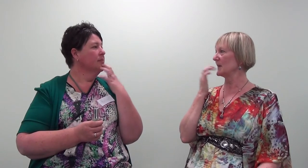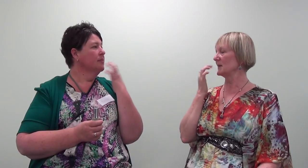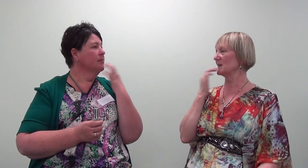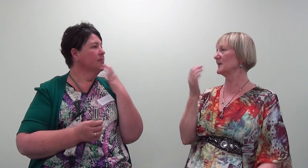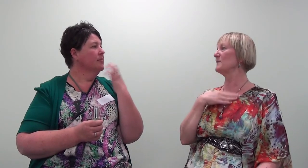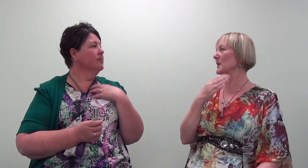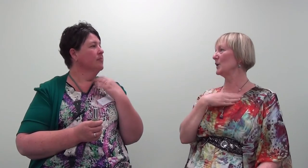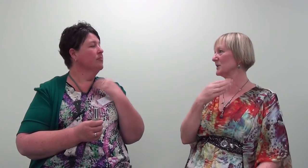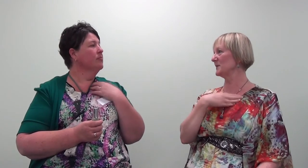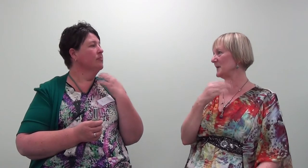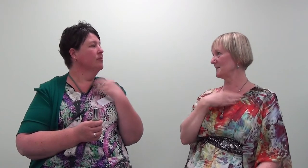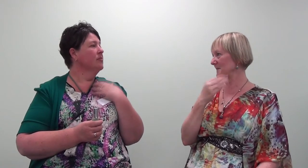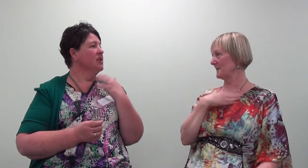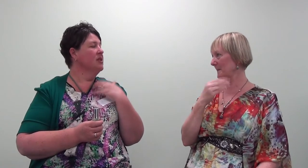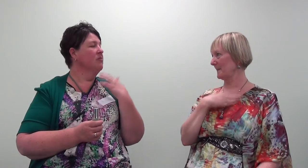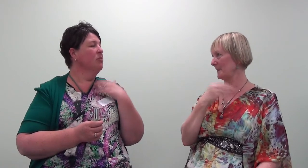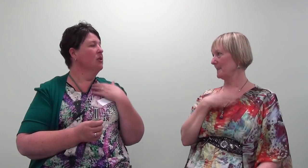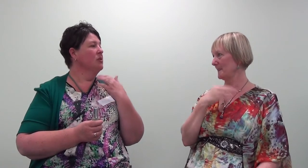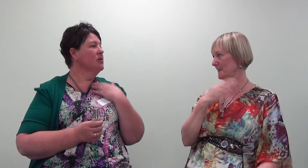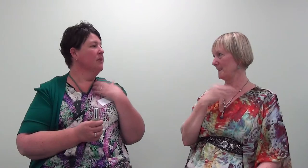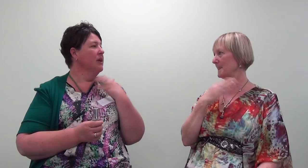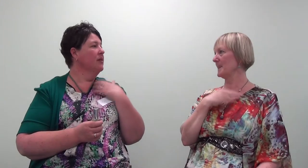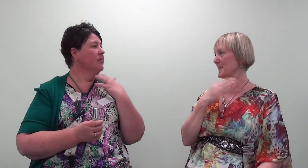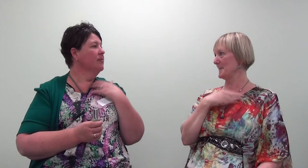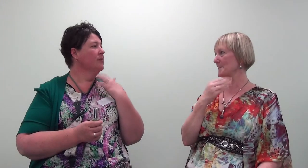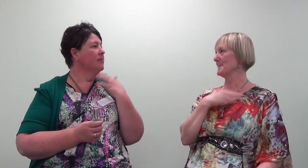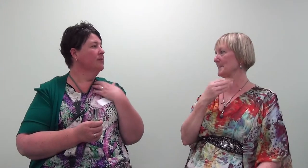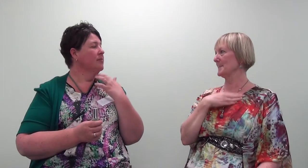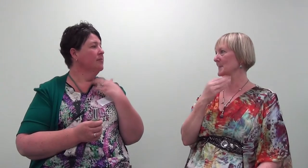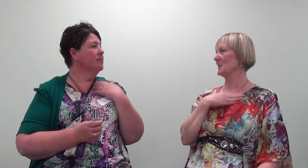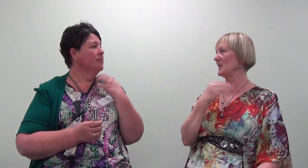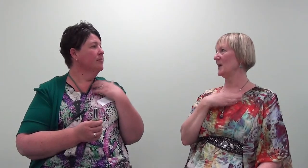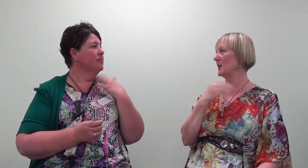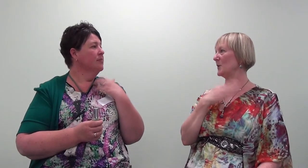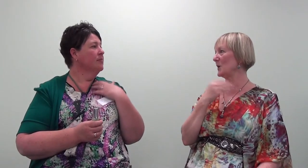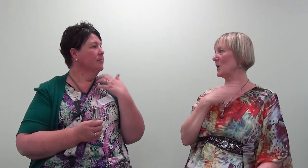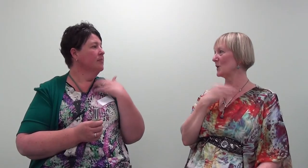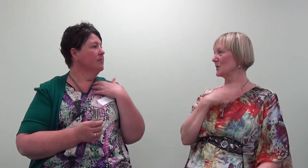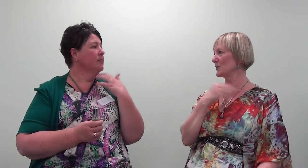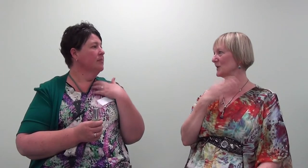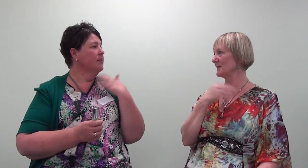Doesn't even belong to me. Doesn't even belong to me. And I don't want to hold onto it.